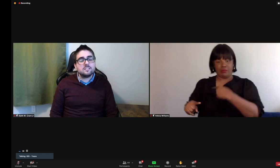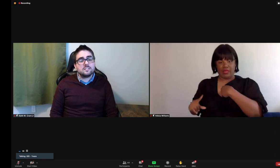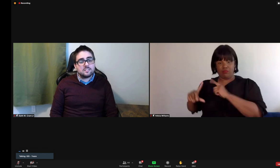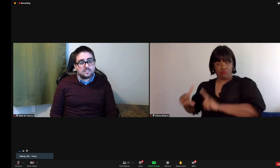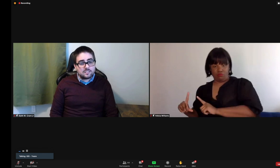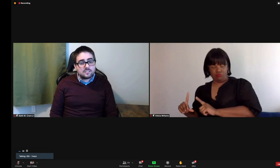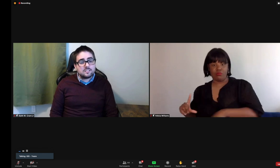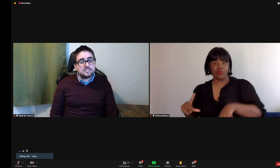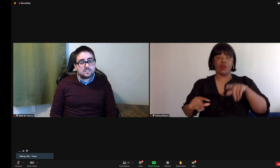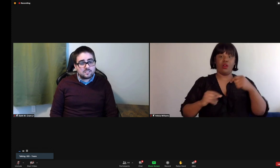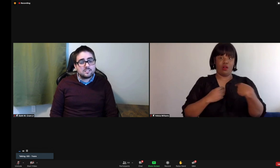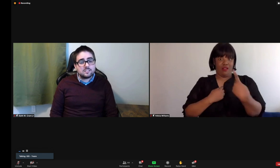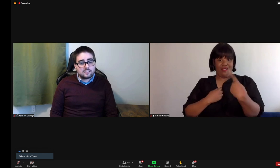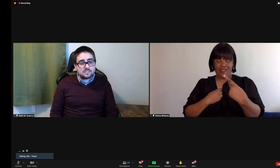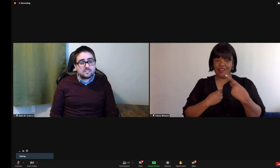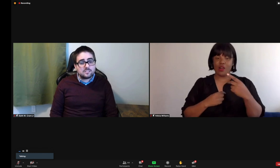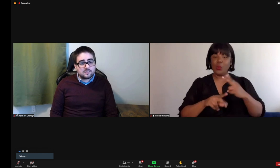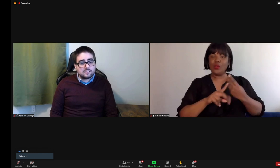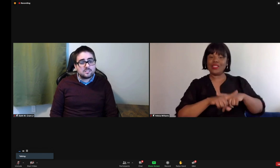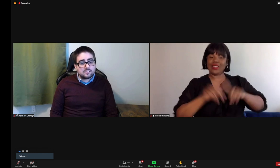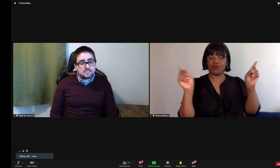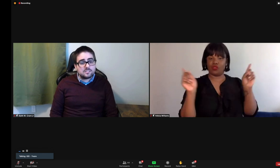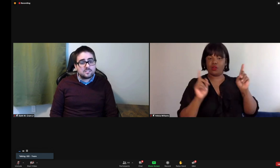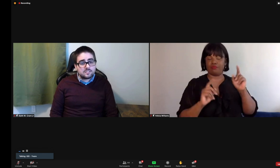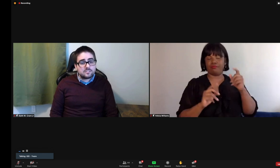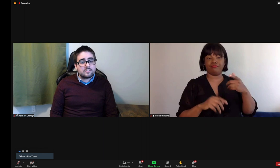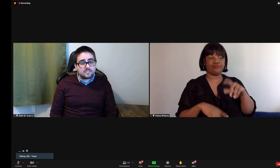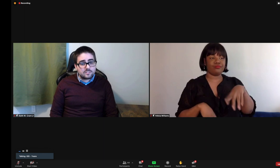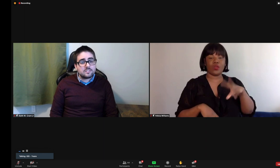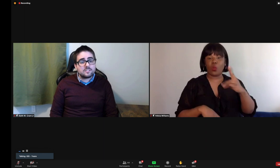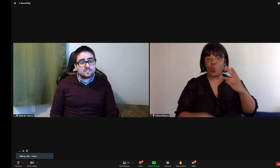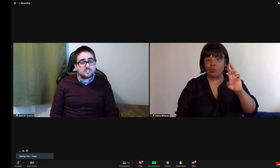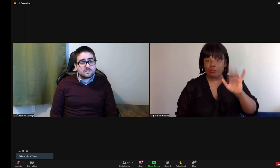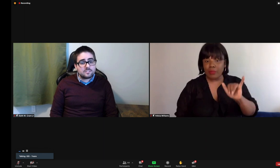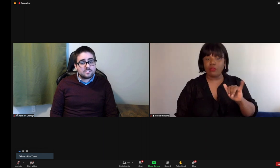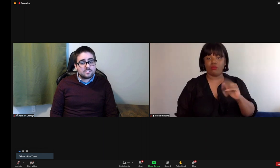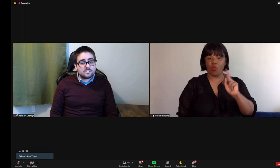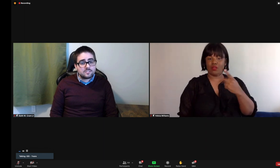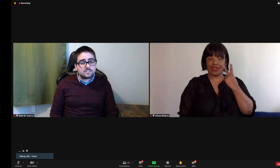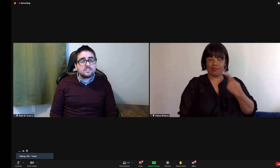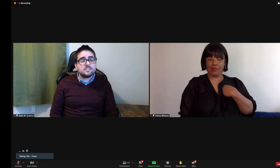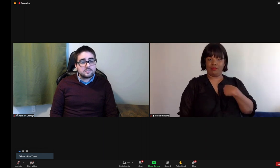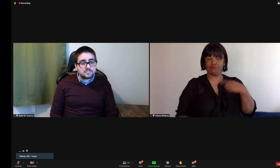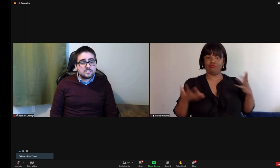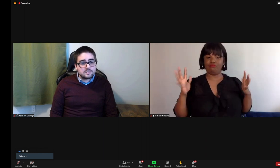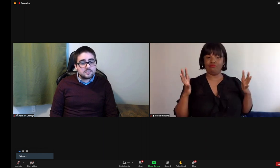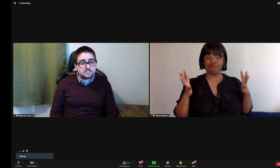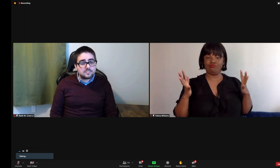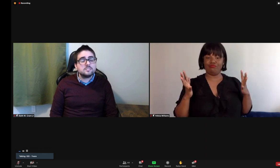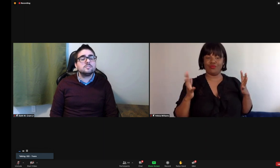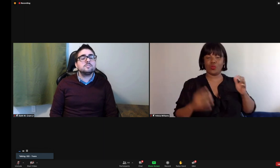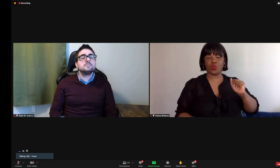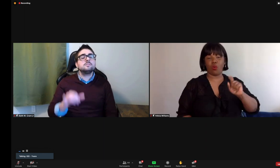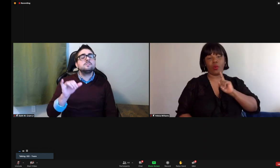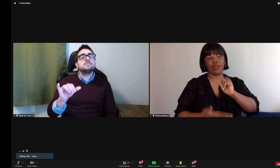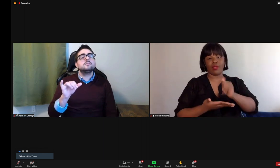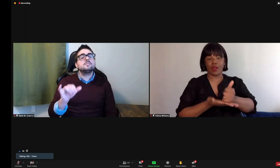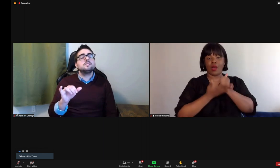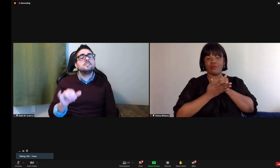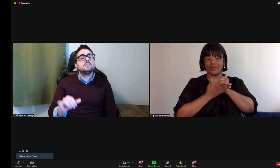to have folks that are, you know, BIPOC plus non-BIPOC giving their perspective. And we also had it set up to where they would only see